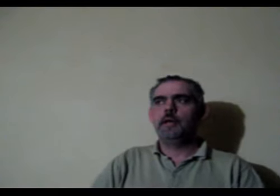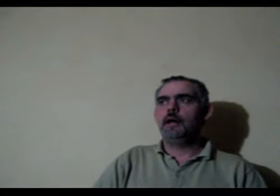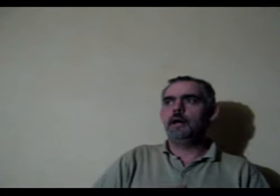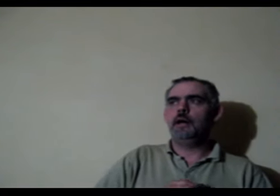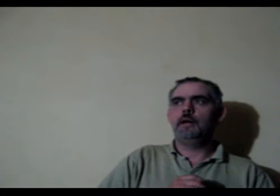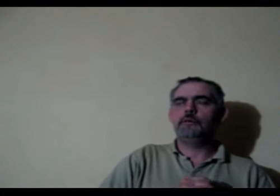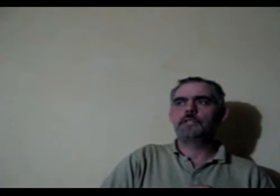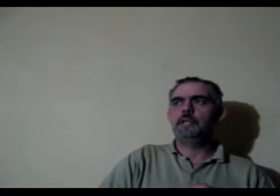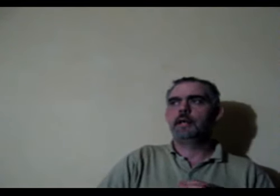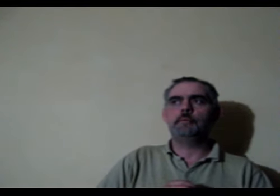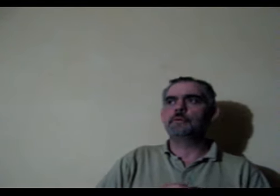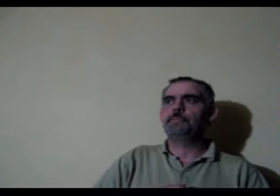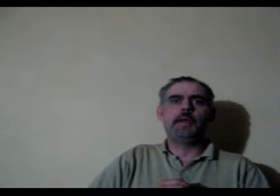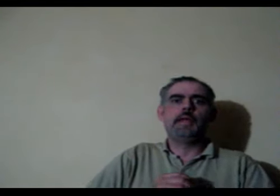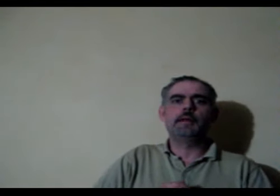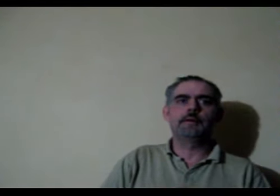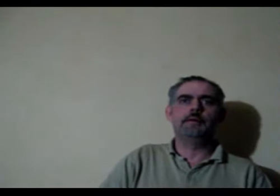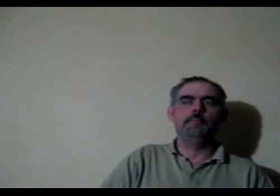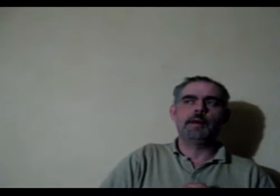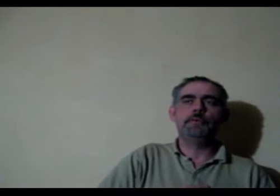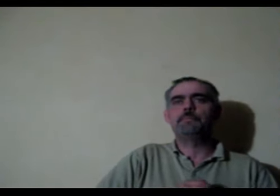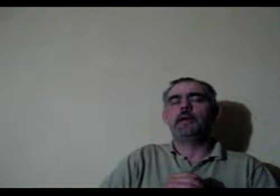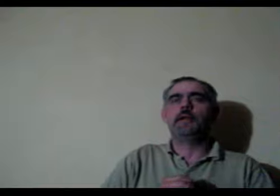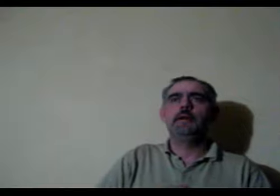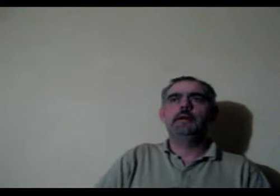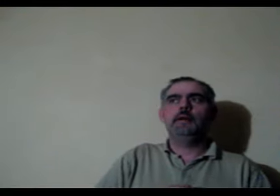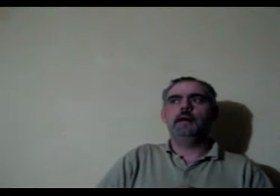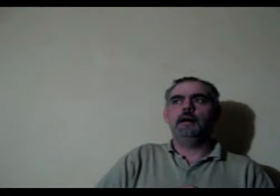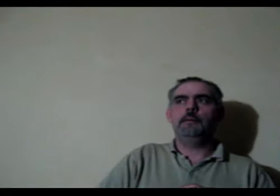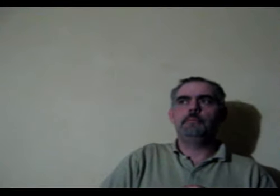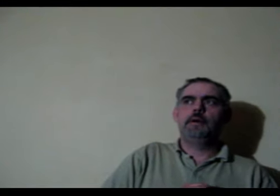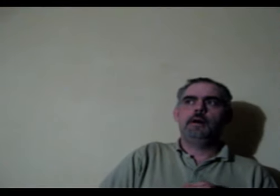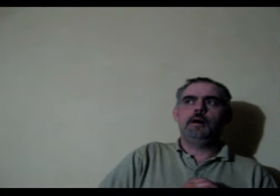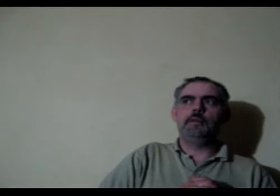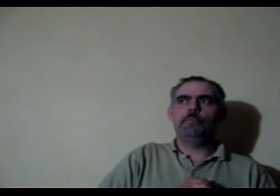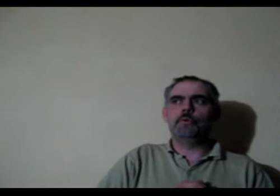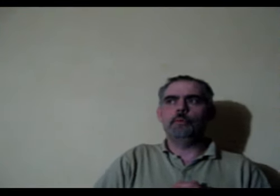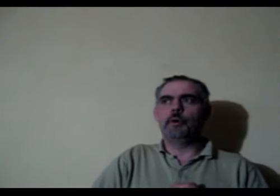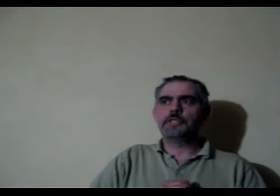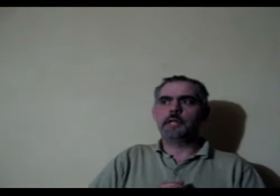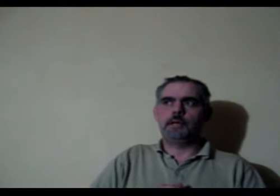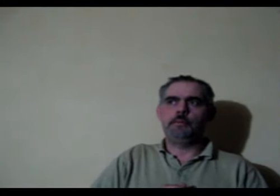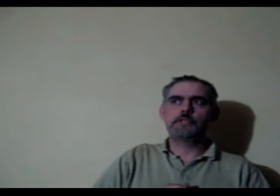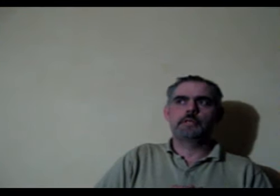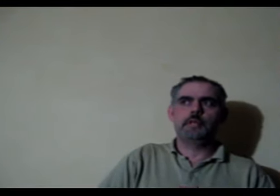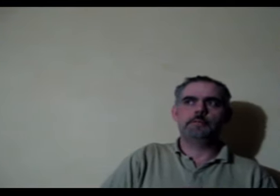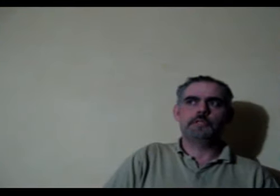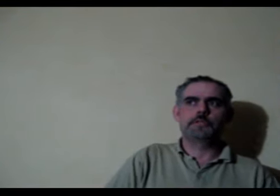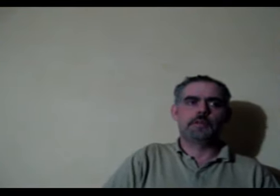uh you'll see it in animals playing ok mammals play um other more robotic animals you know just